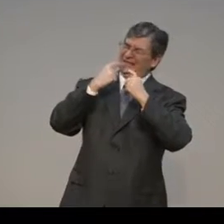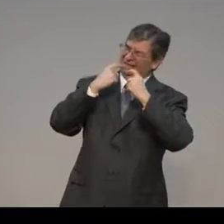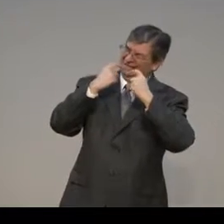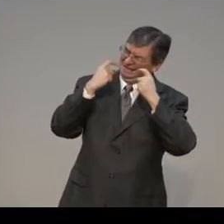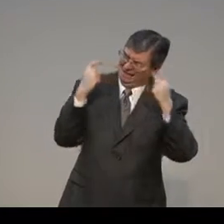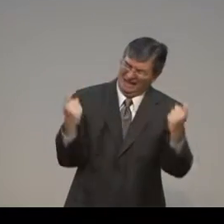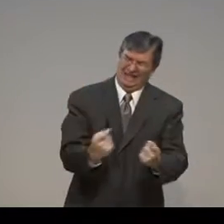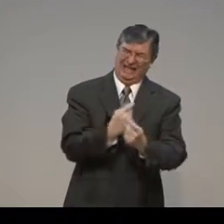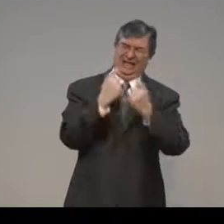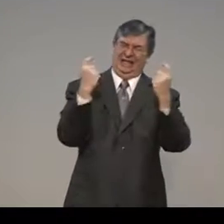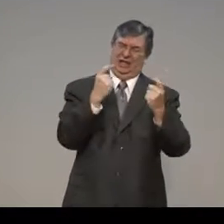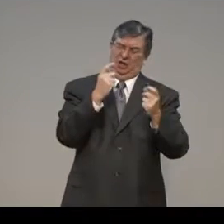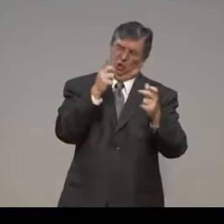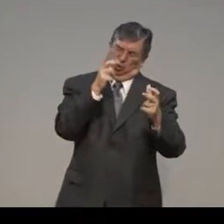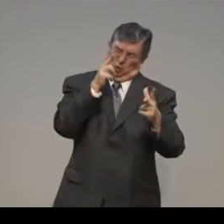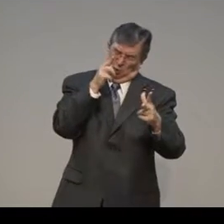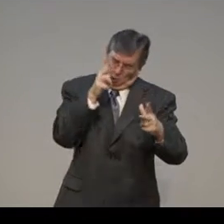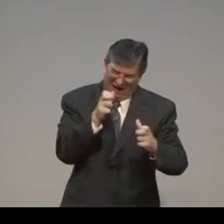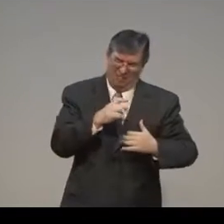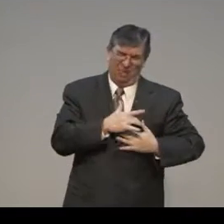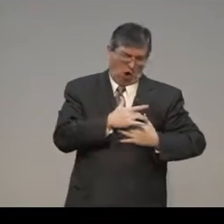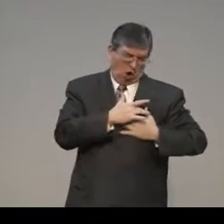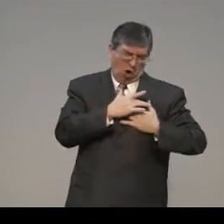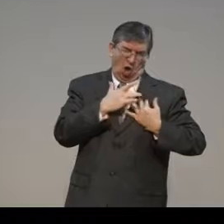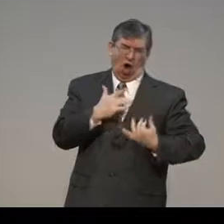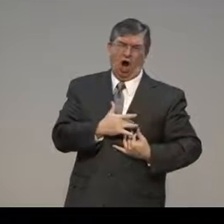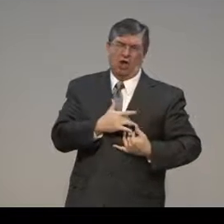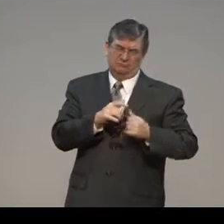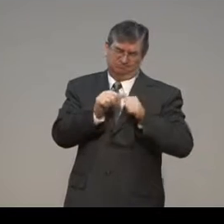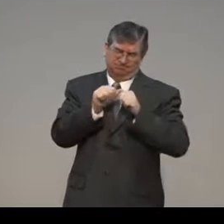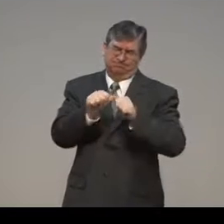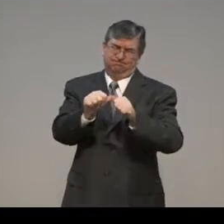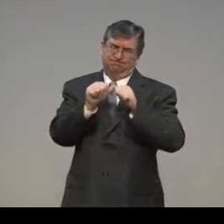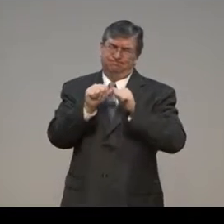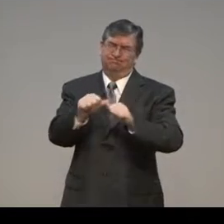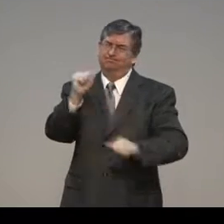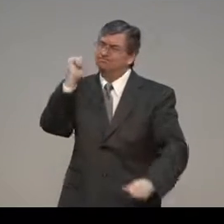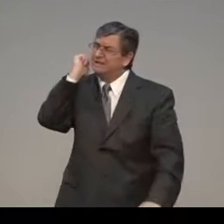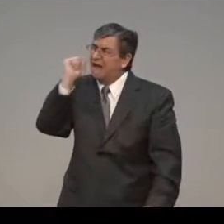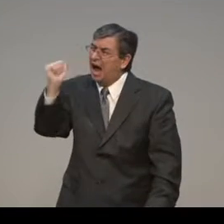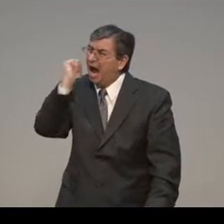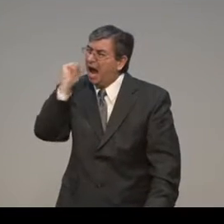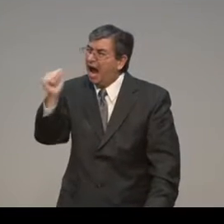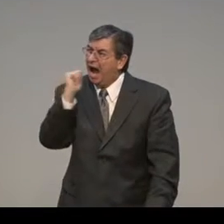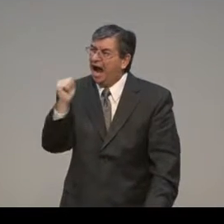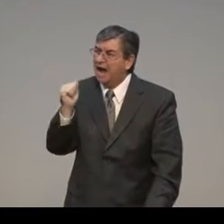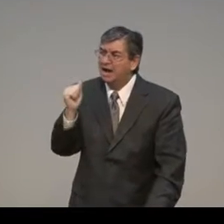The sin and the wickedness that prevailed within the